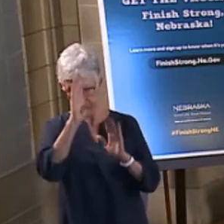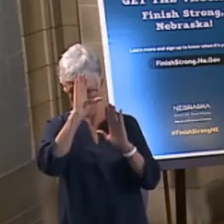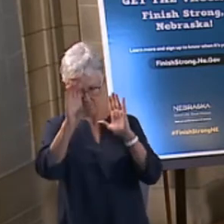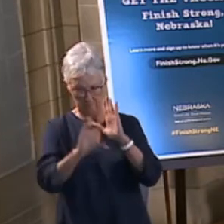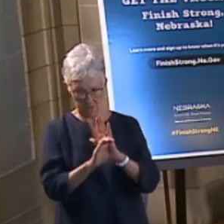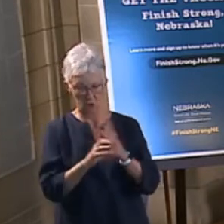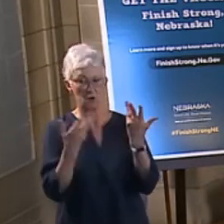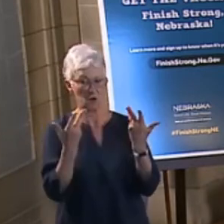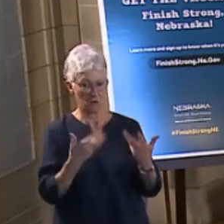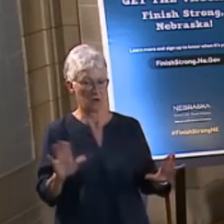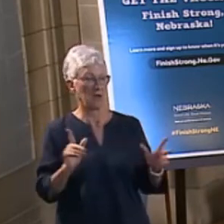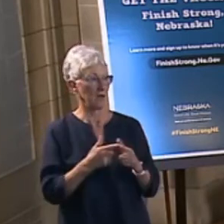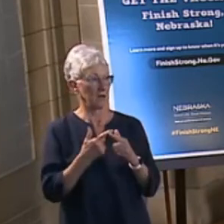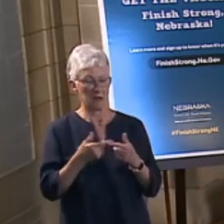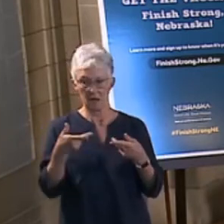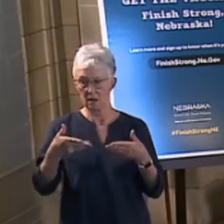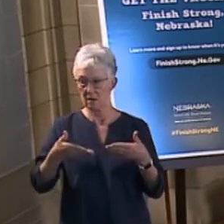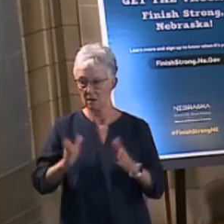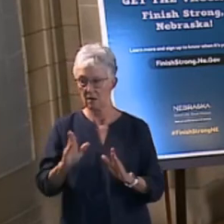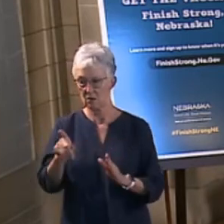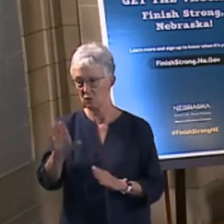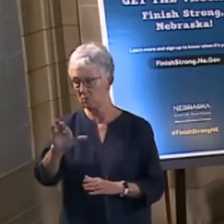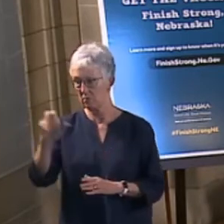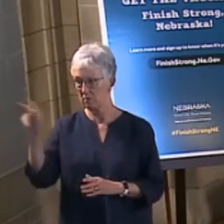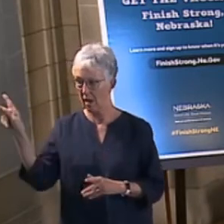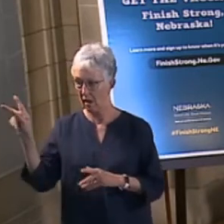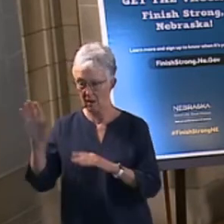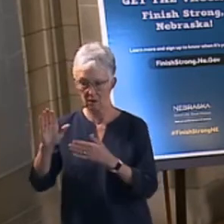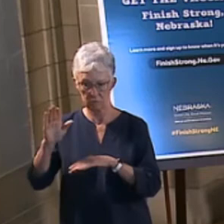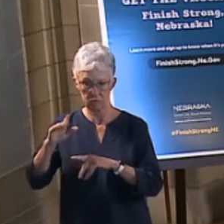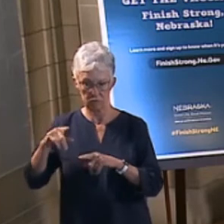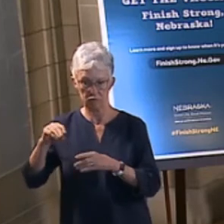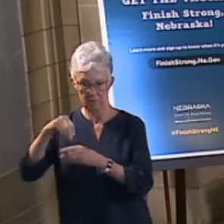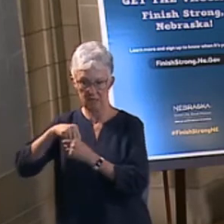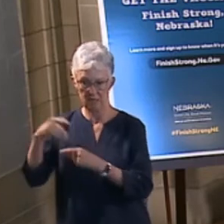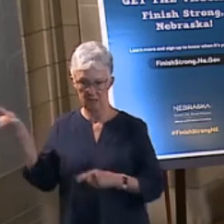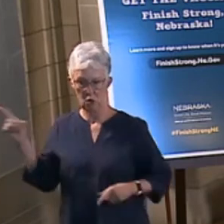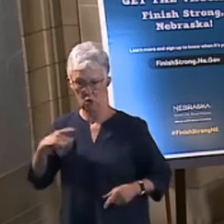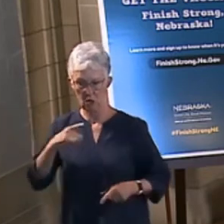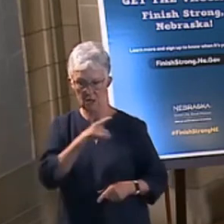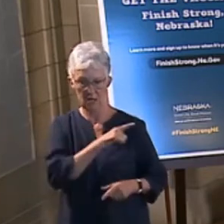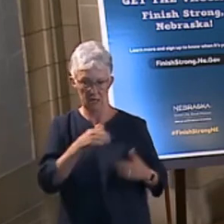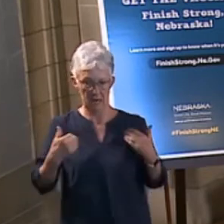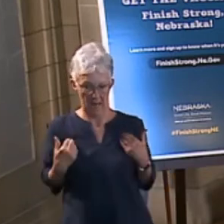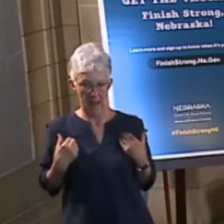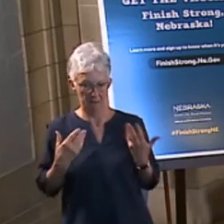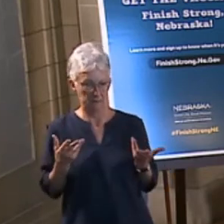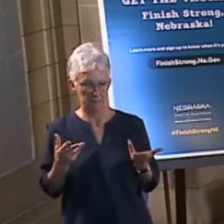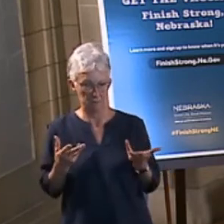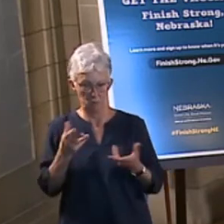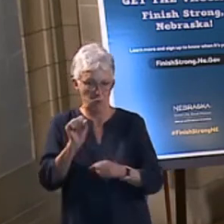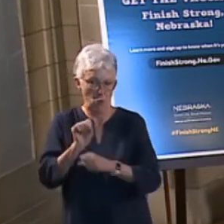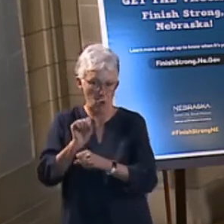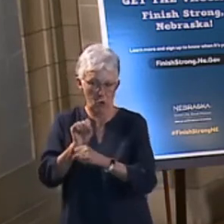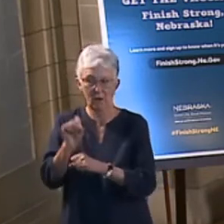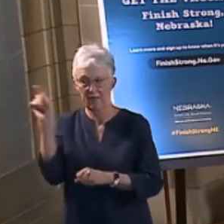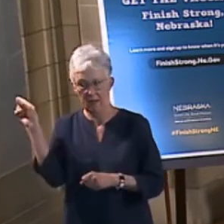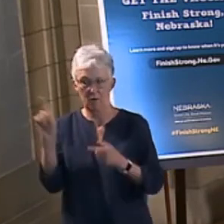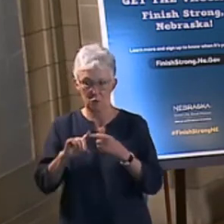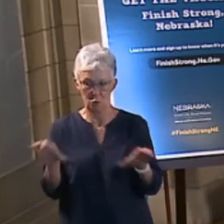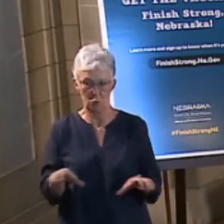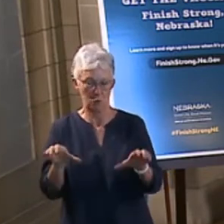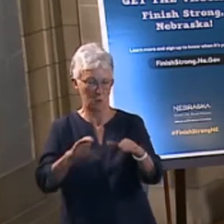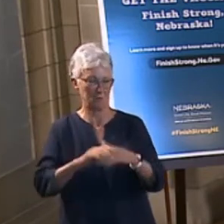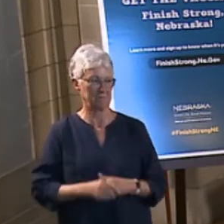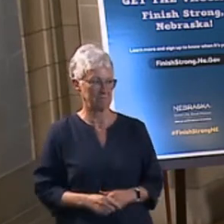floor on this bill, because we know that you're all still in session and working and everything. But before we do